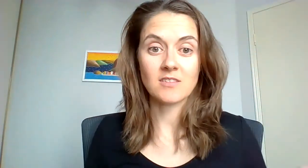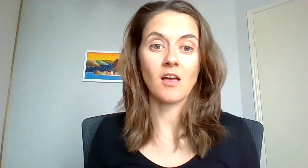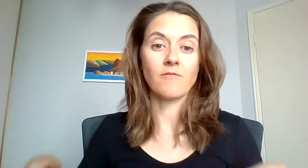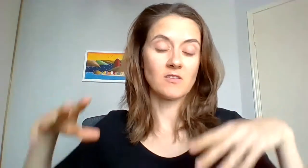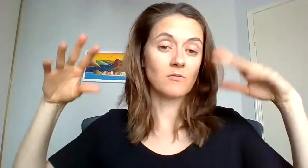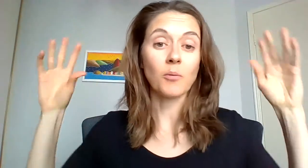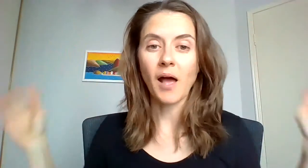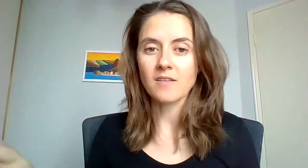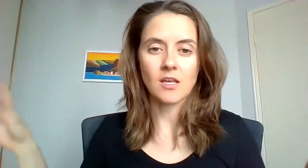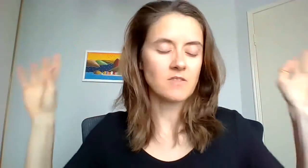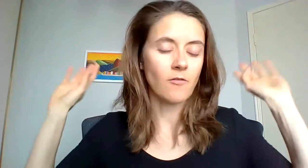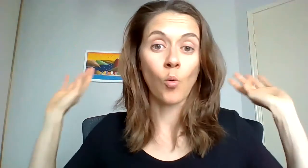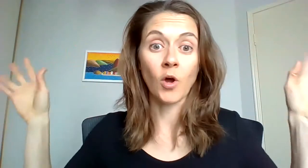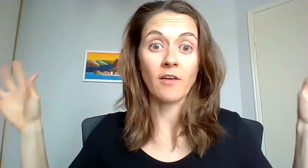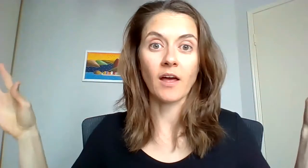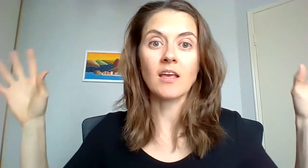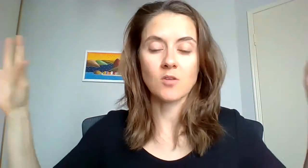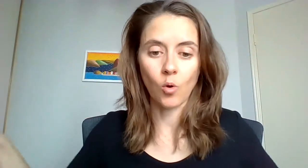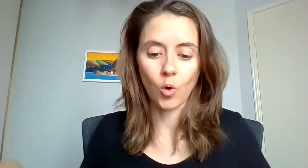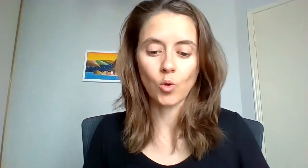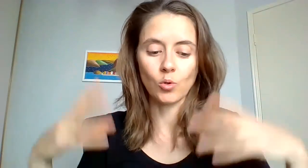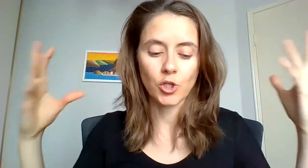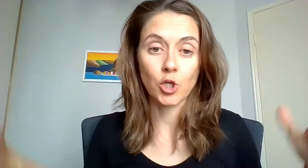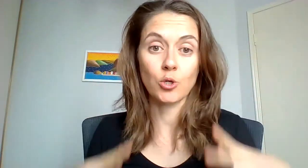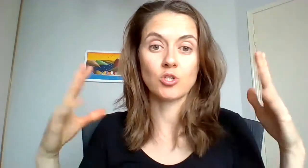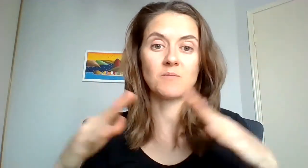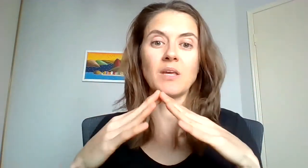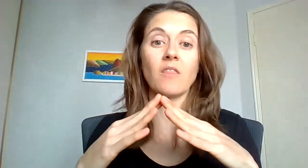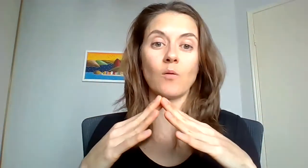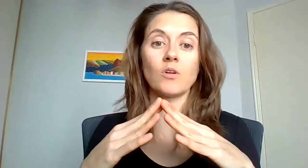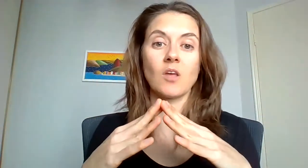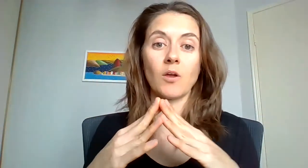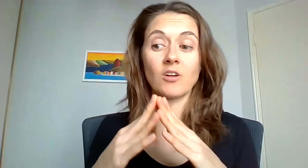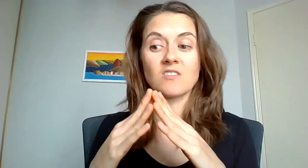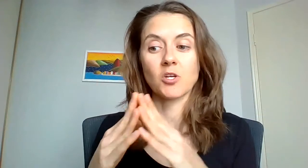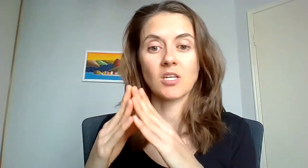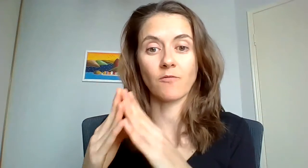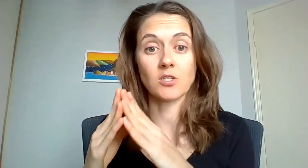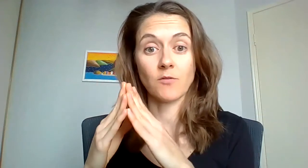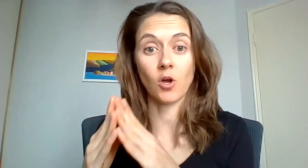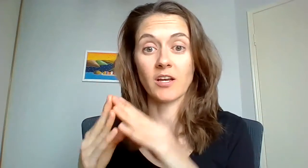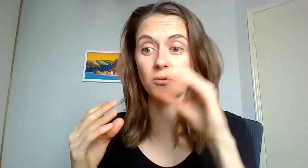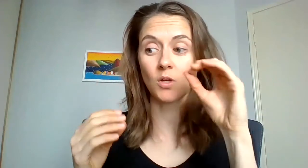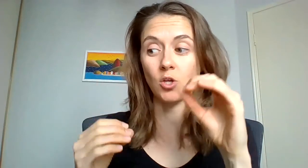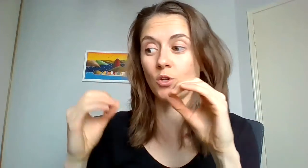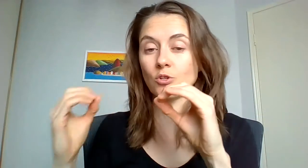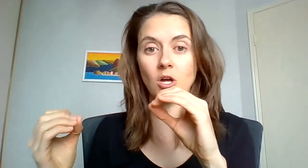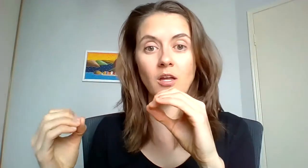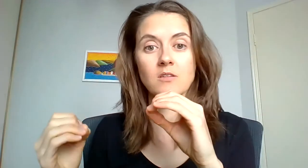stuff you know past life stuff whatever it's all huge it's bigger than what's going on especially in front of your eyes between you and your child